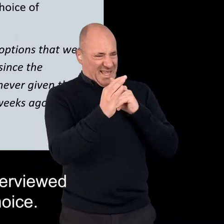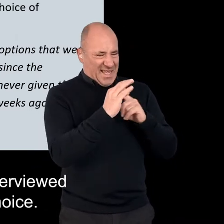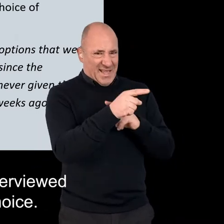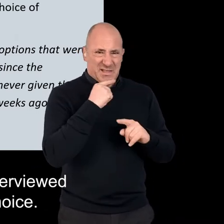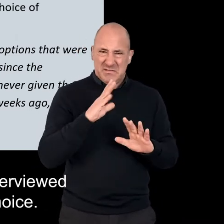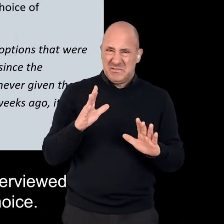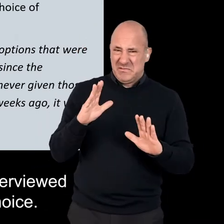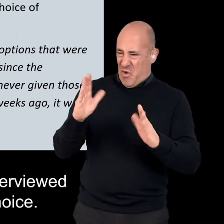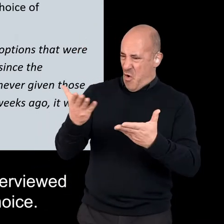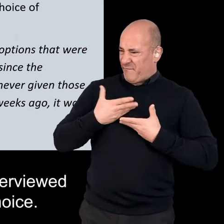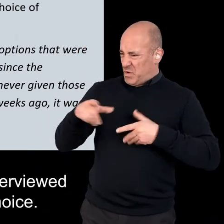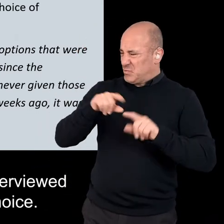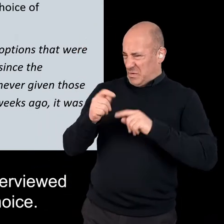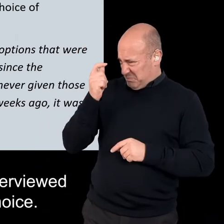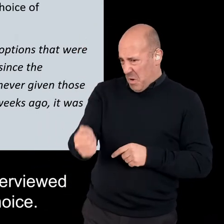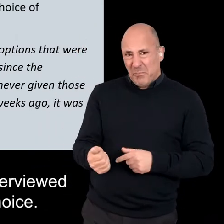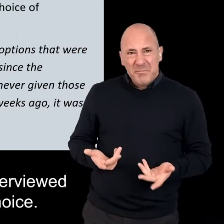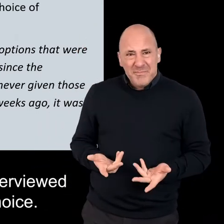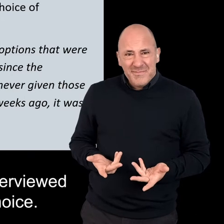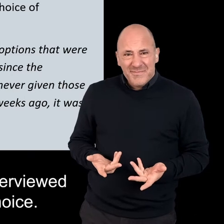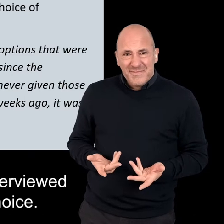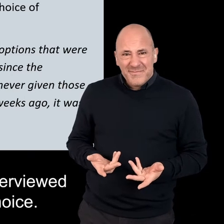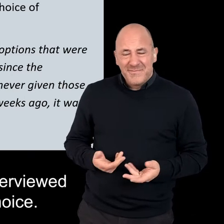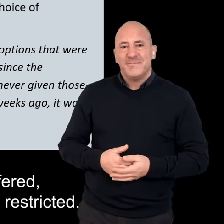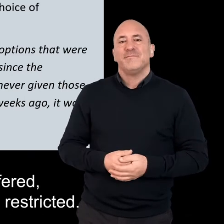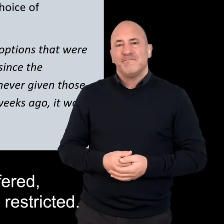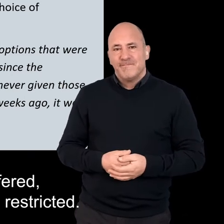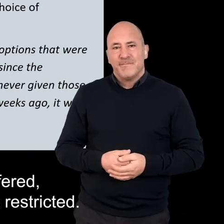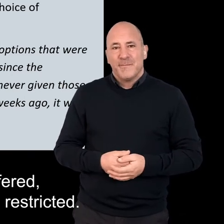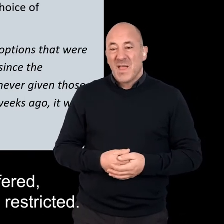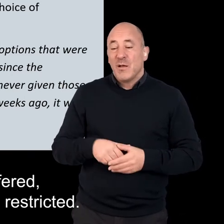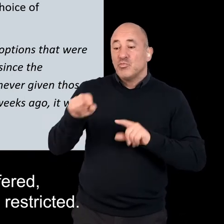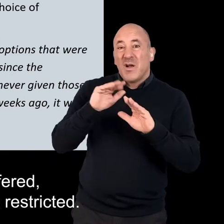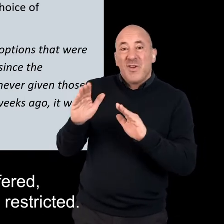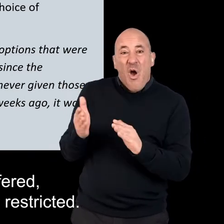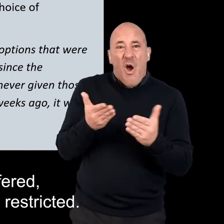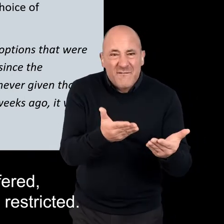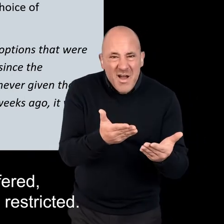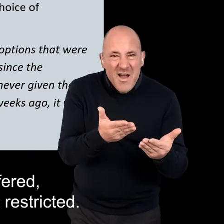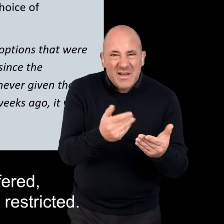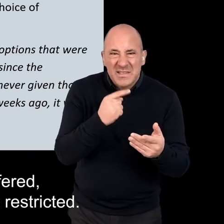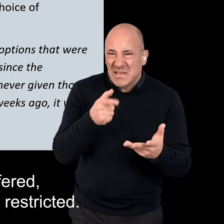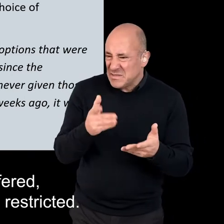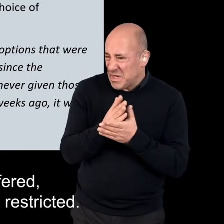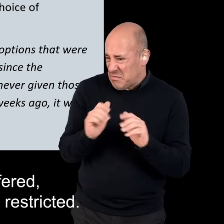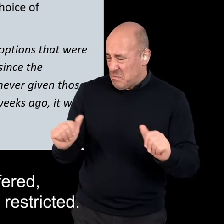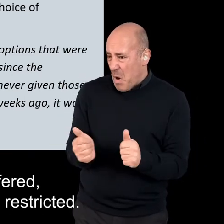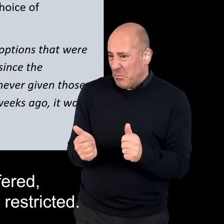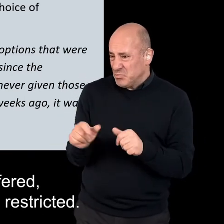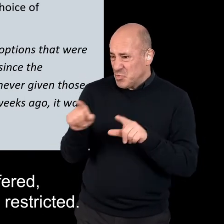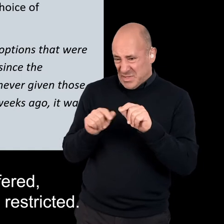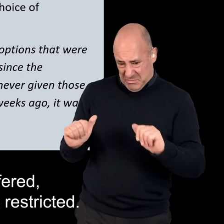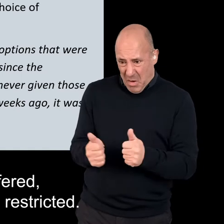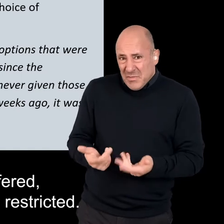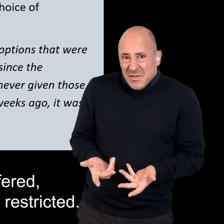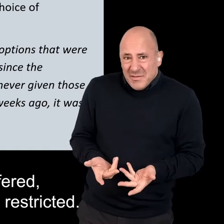disabled people we interviewed rarely reported receiving such choice. Additionally, when choice was offered, disabled people reported that this